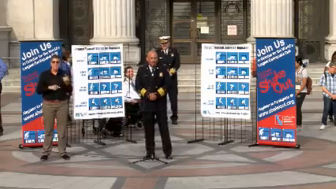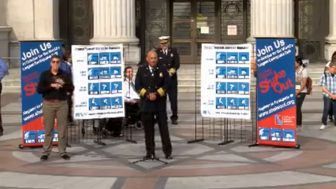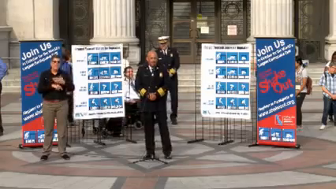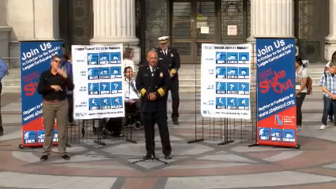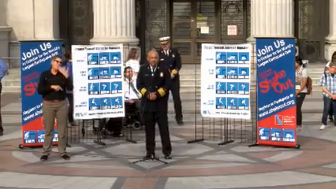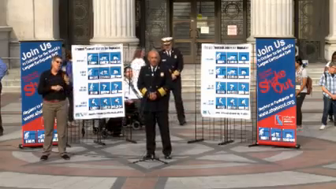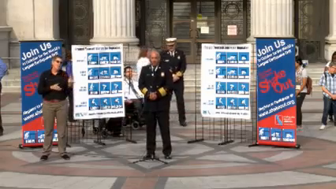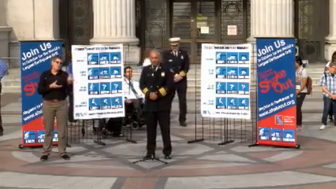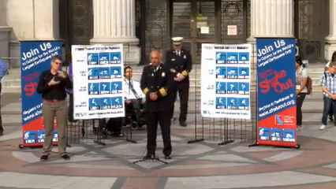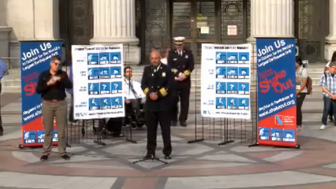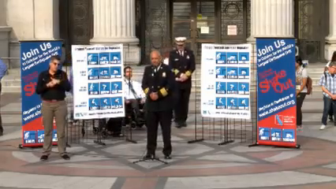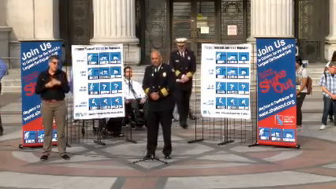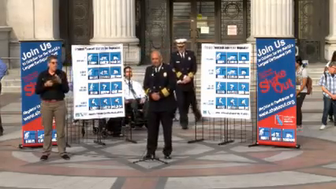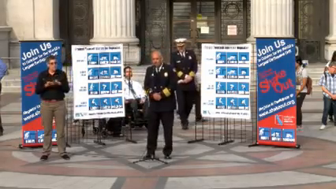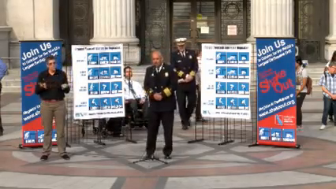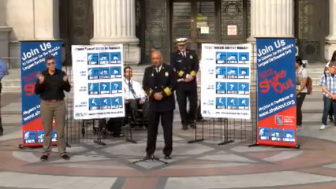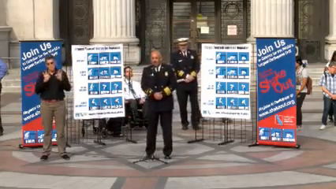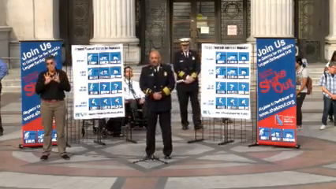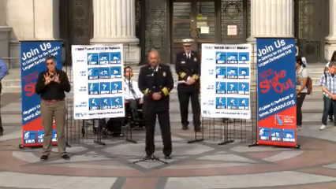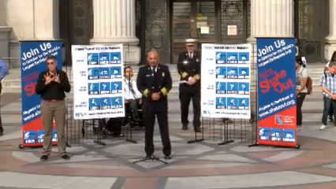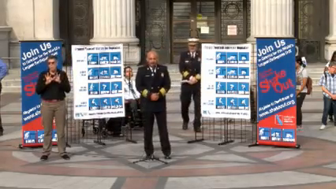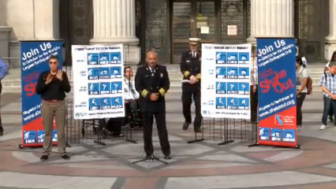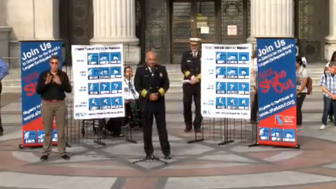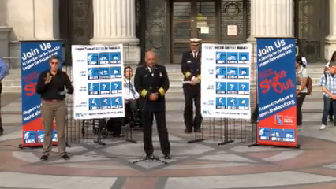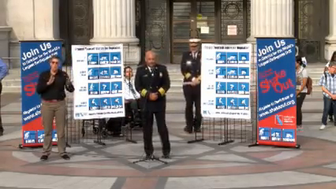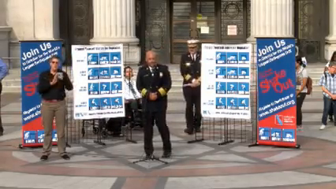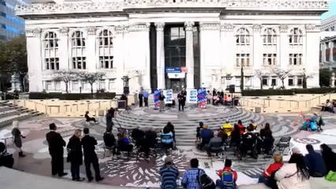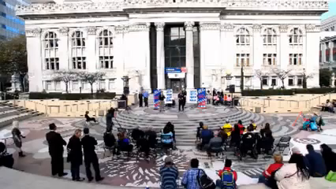your participation in this very important statewide shakeout.